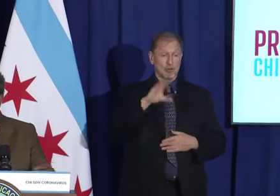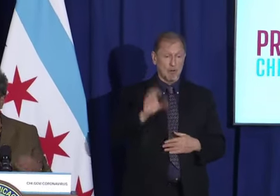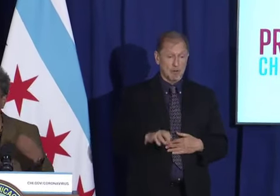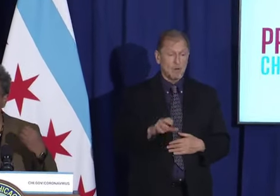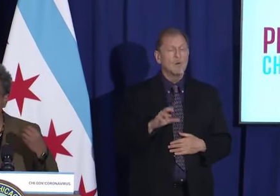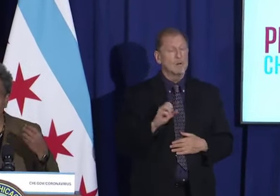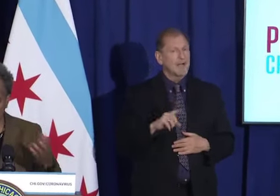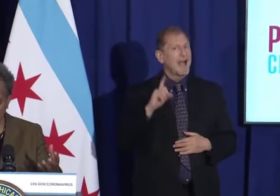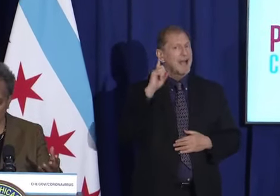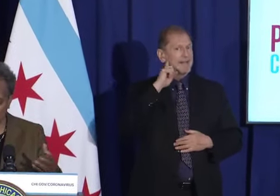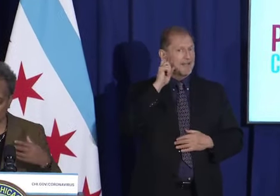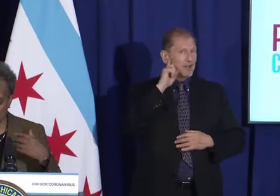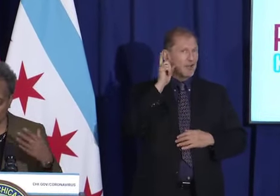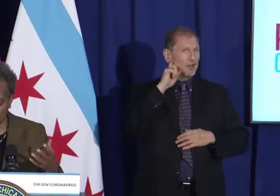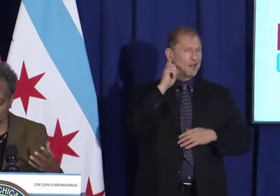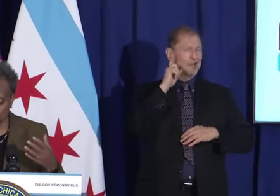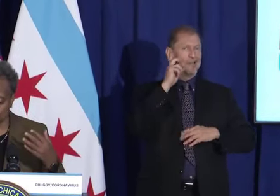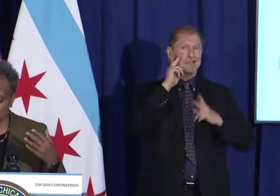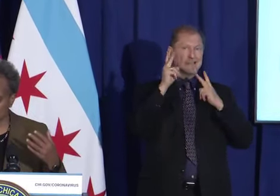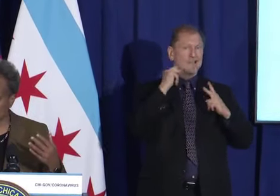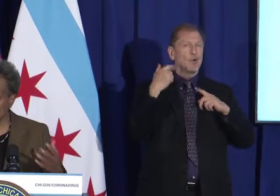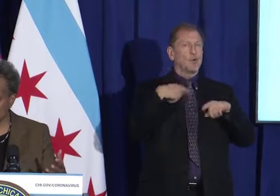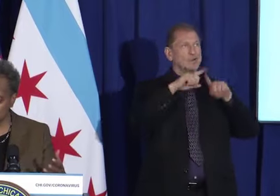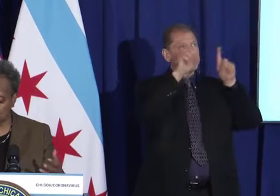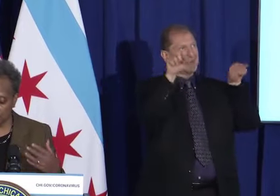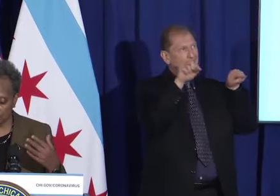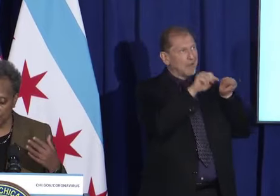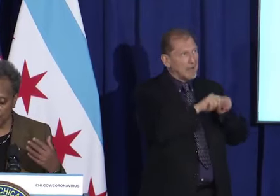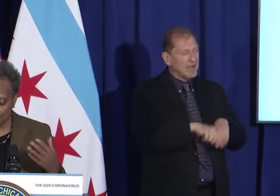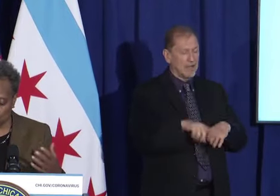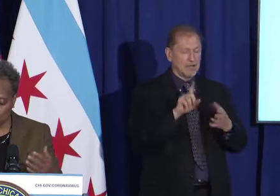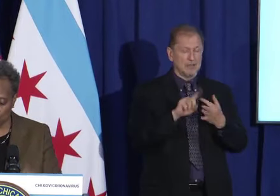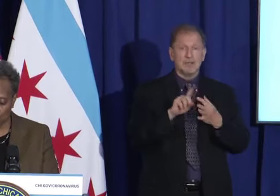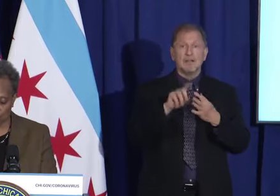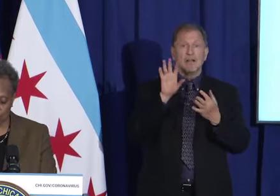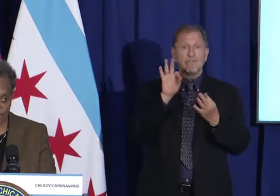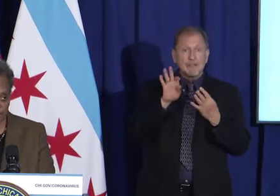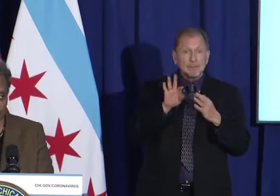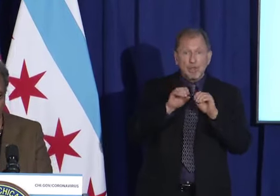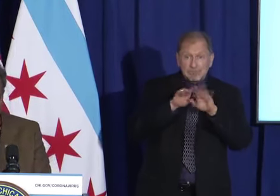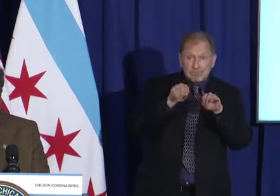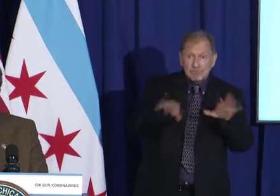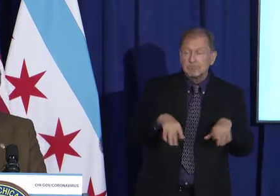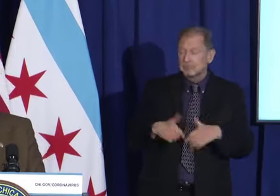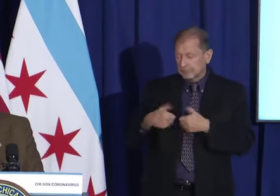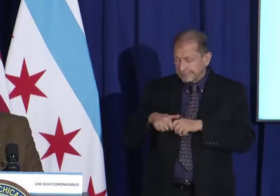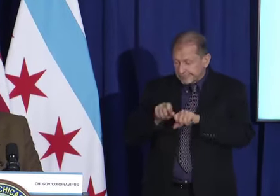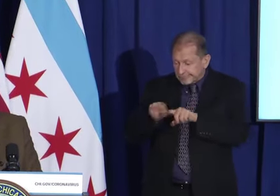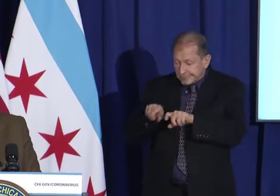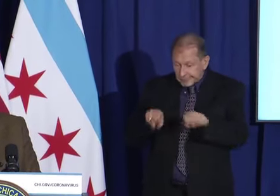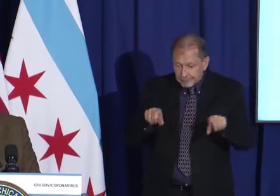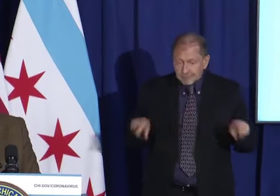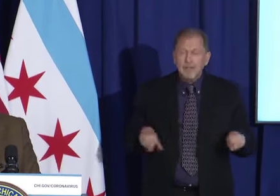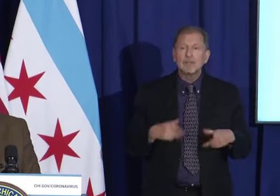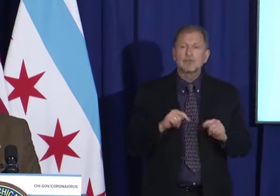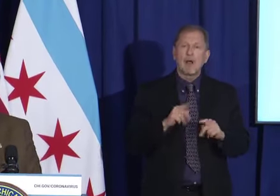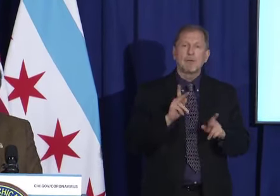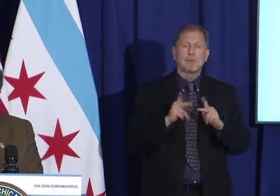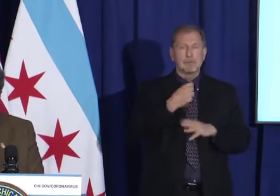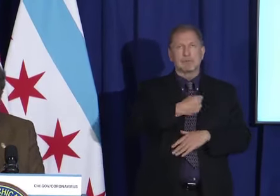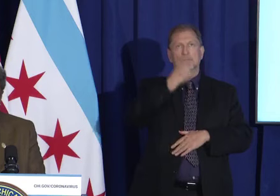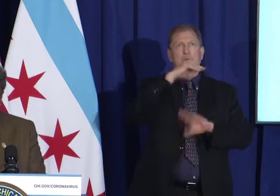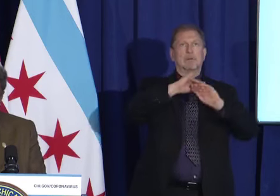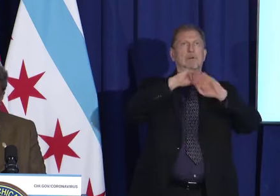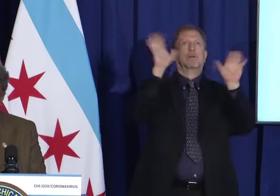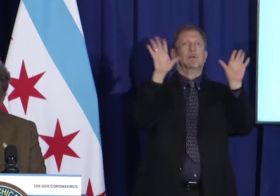and messaging across all of our billboards, social media channels, and more to raise awareness across our communities.